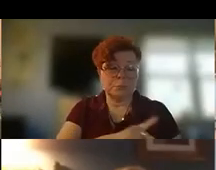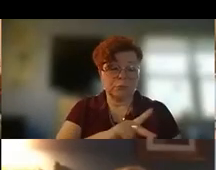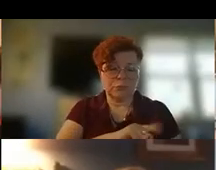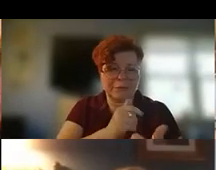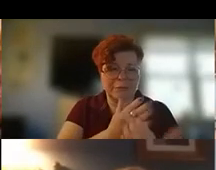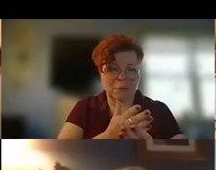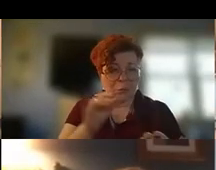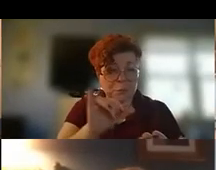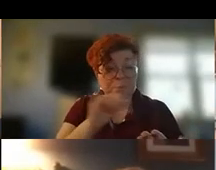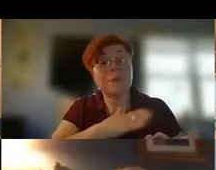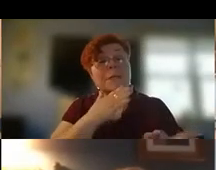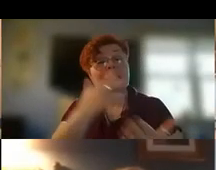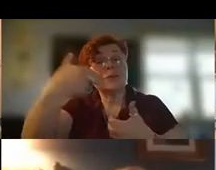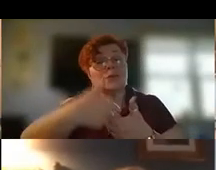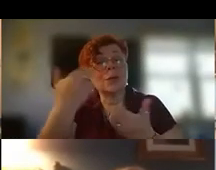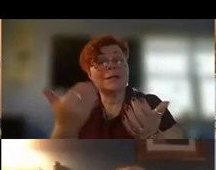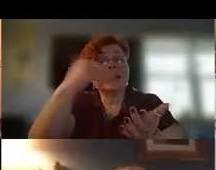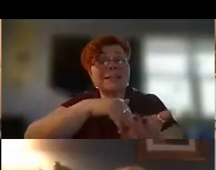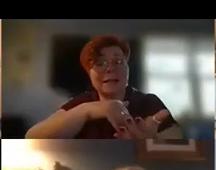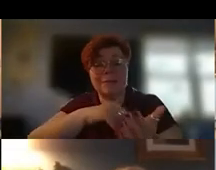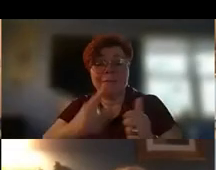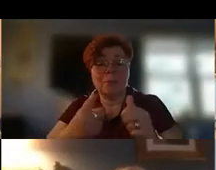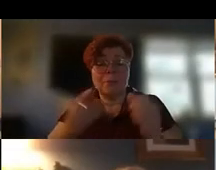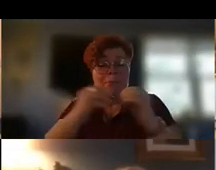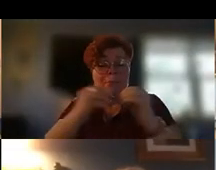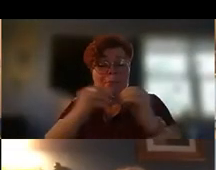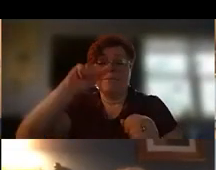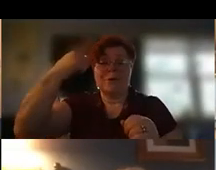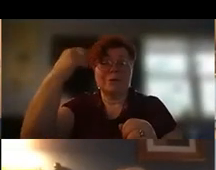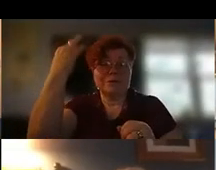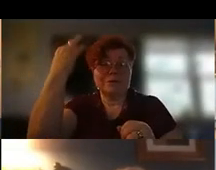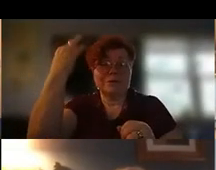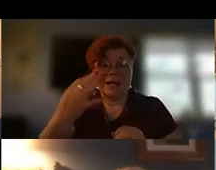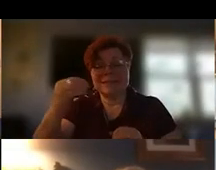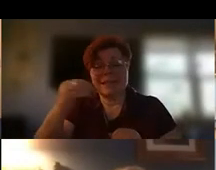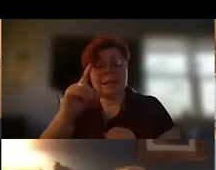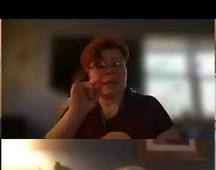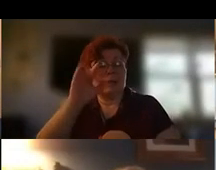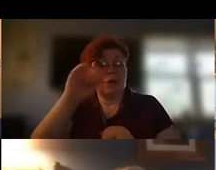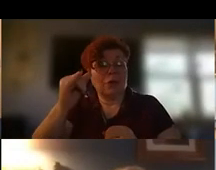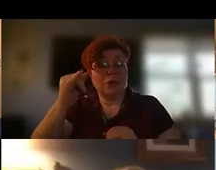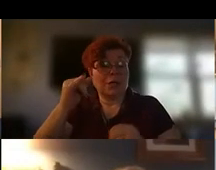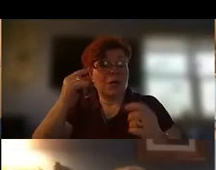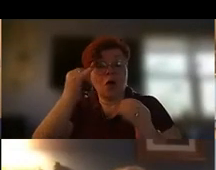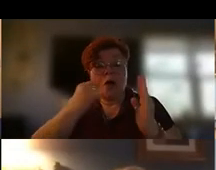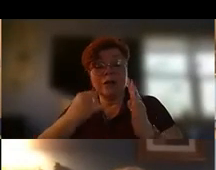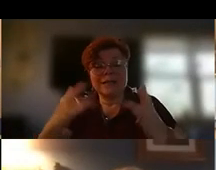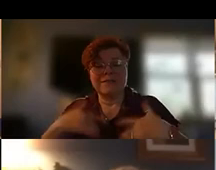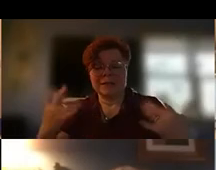uh join us again for more first fridays and for more literary arts events coming up soon thank you all and have a wonderful weekend